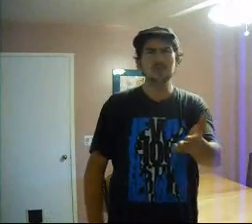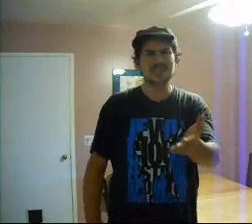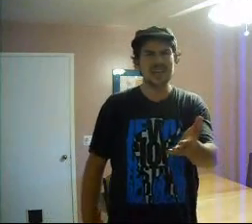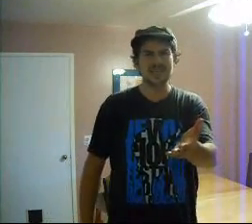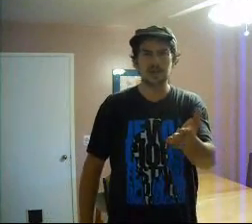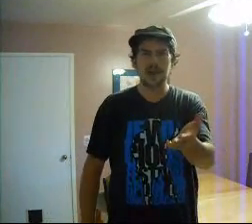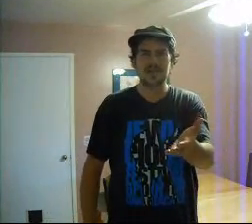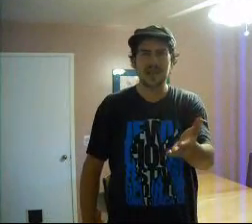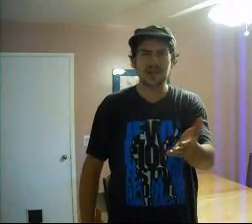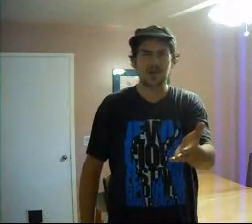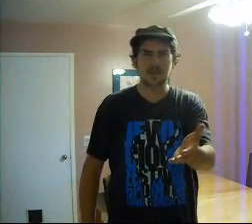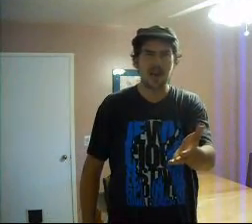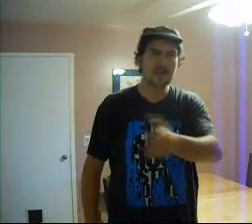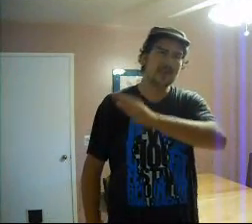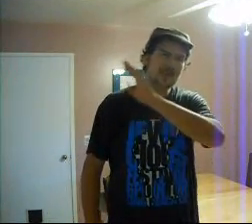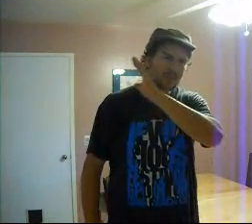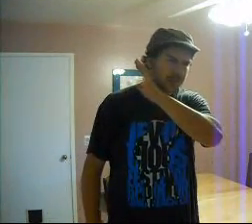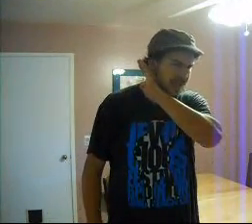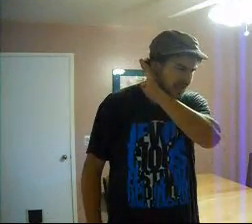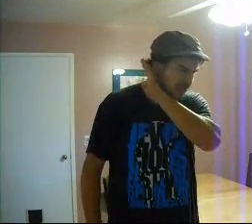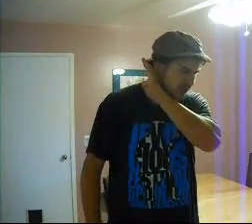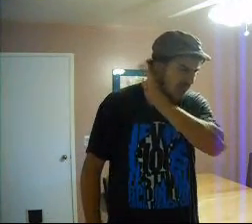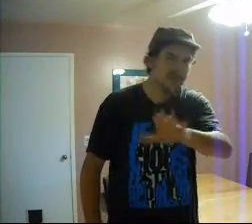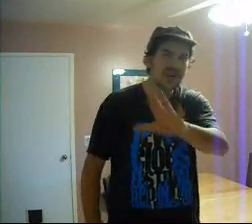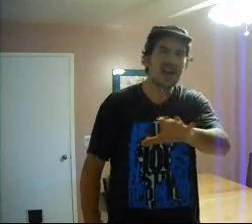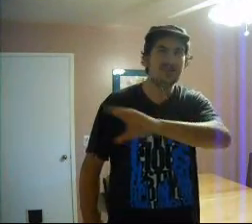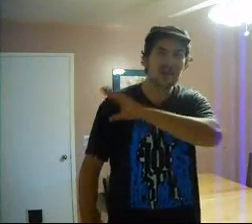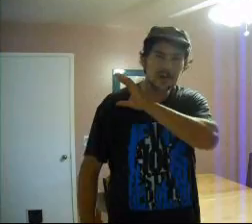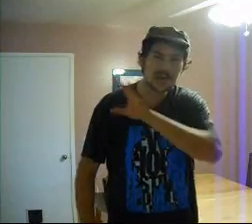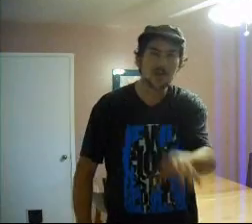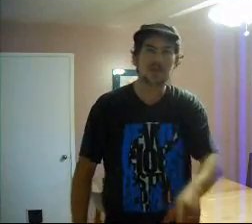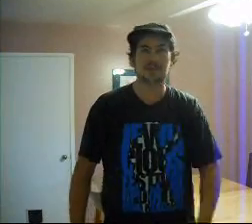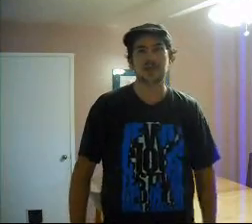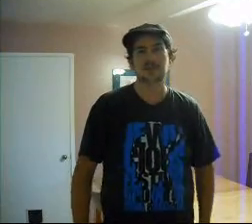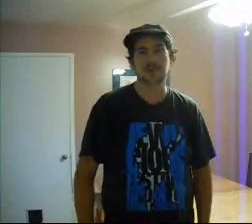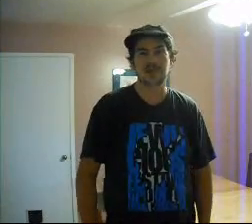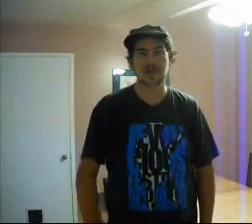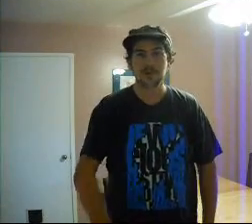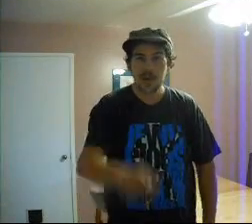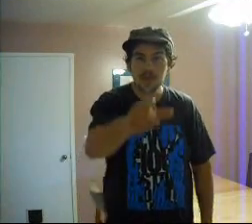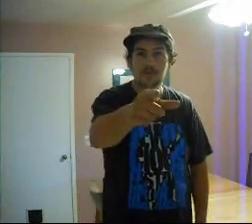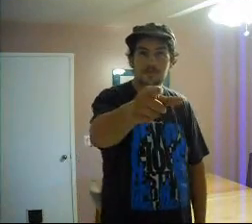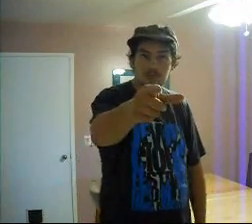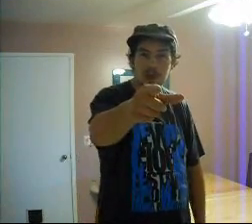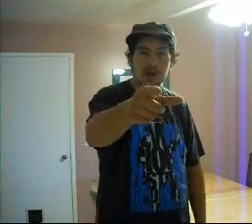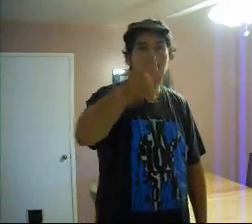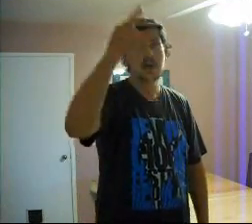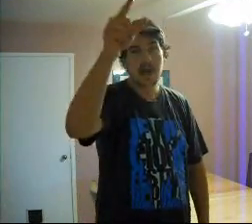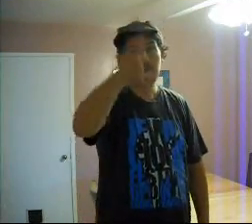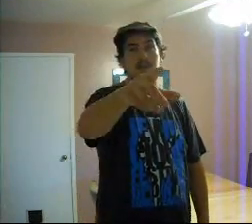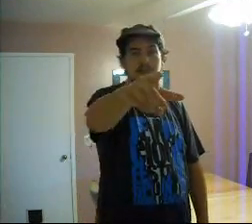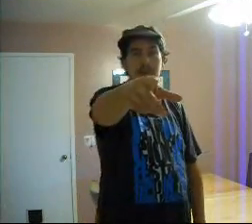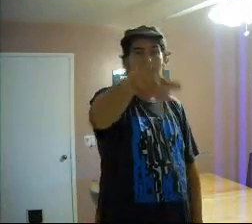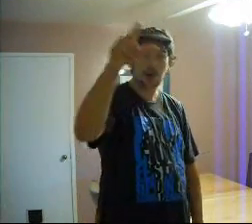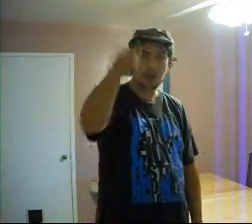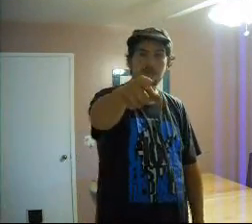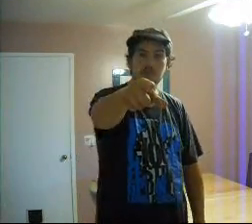says the Wednesday Yom. I mean if I was in shul every day. I probably still wouldn't say the Wednesday Yom. The other prayer. And seriously. Art scroll.